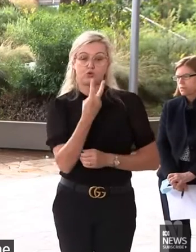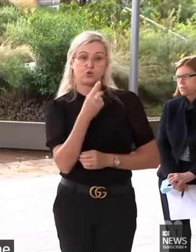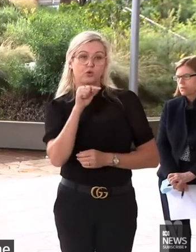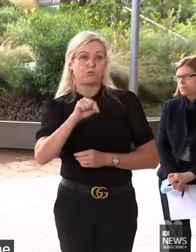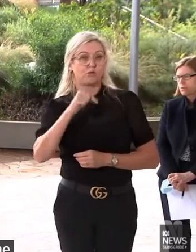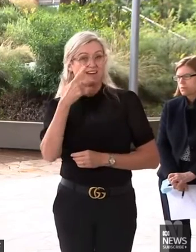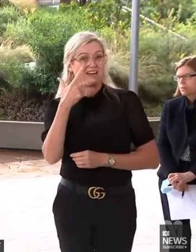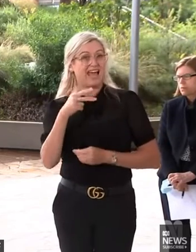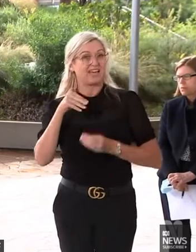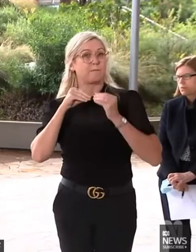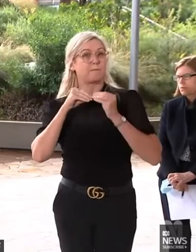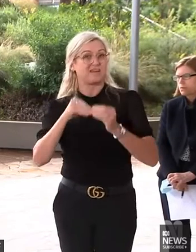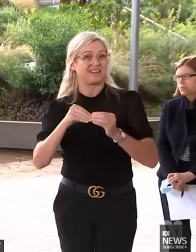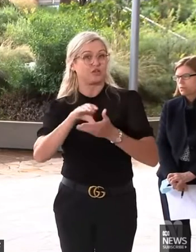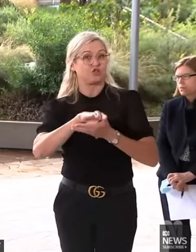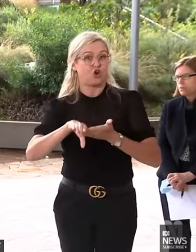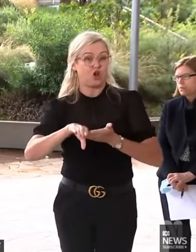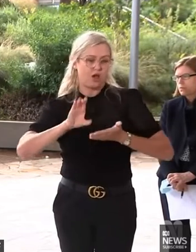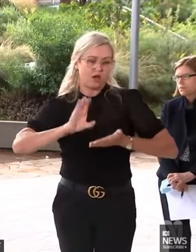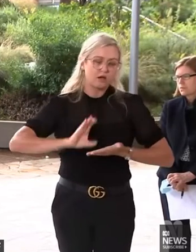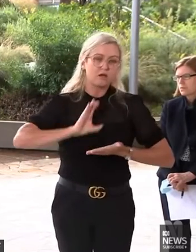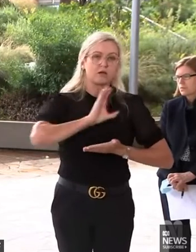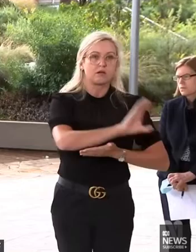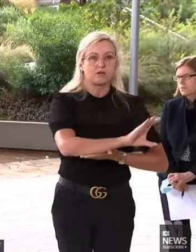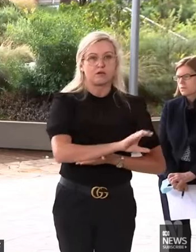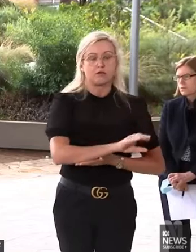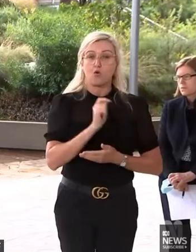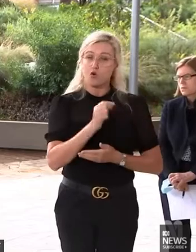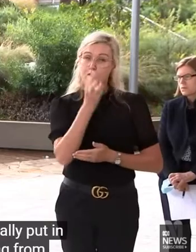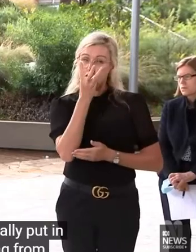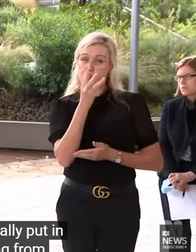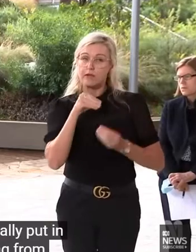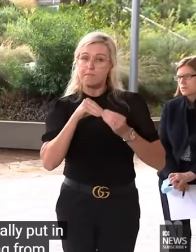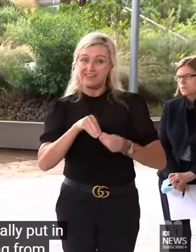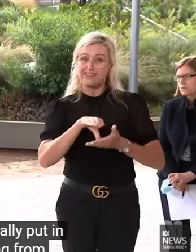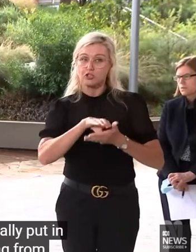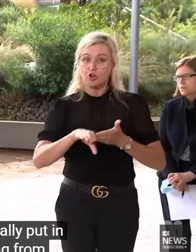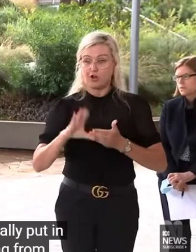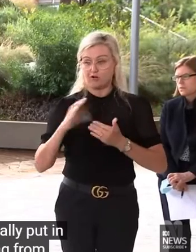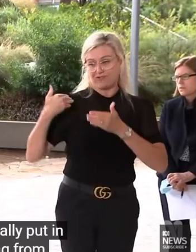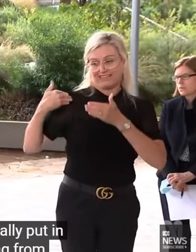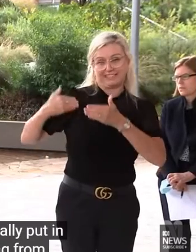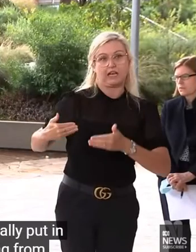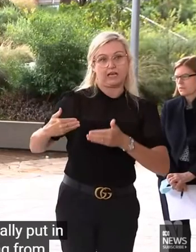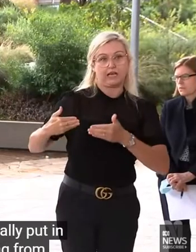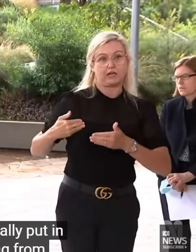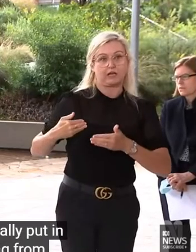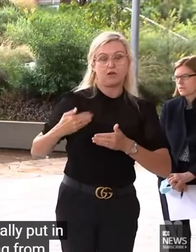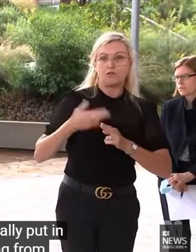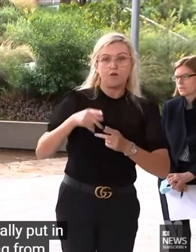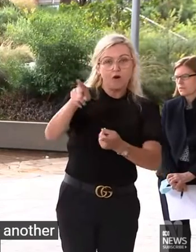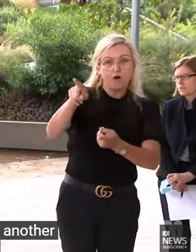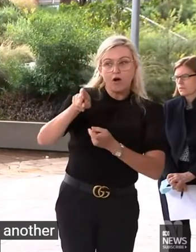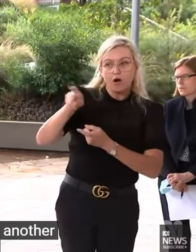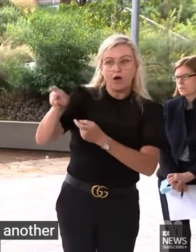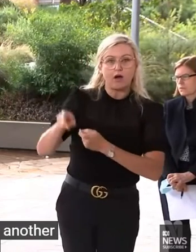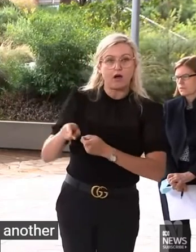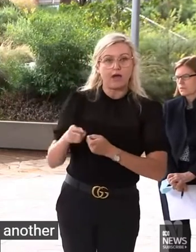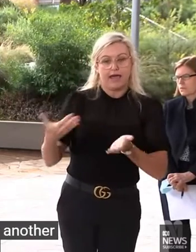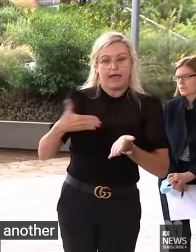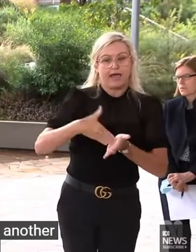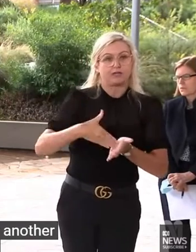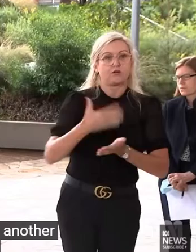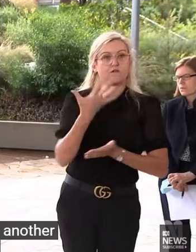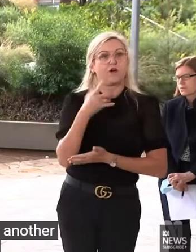funding from taxpayers of nearly another $3 billion just in this current period, to employ another 5,000